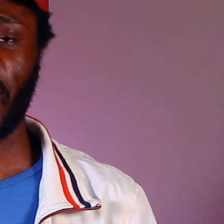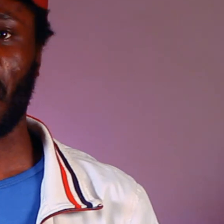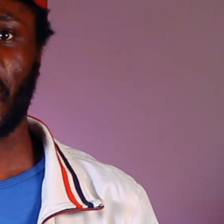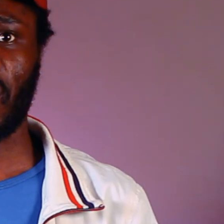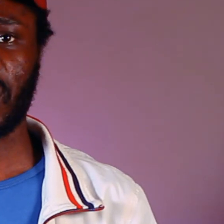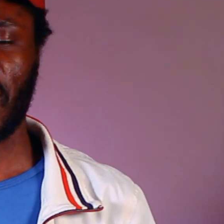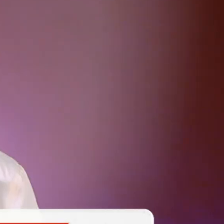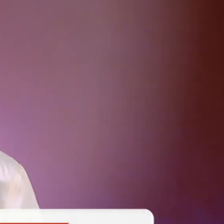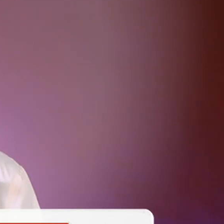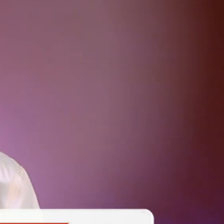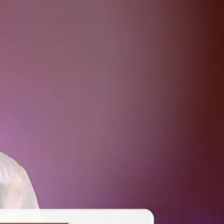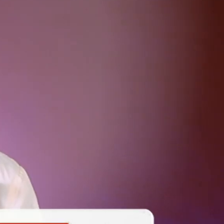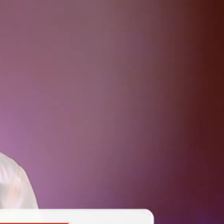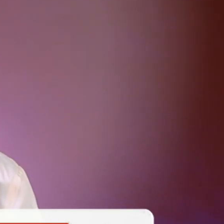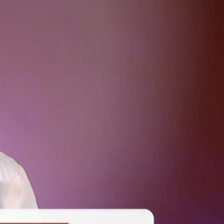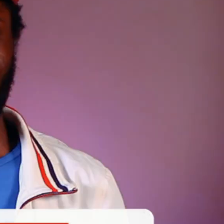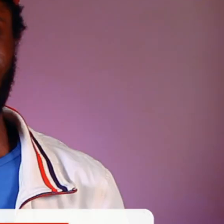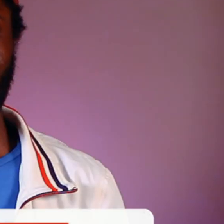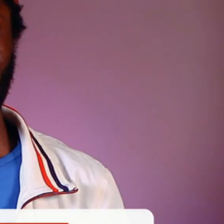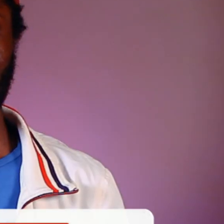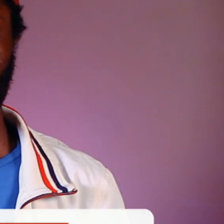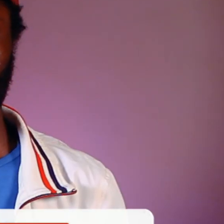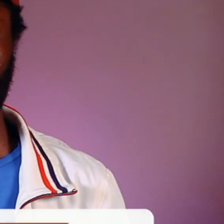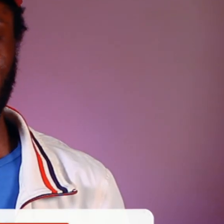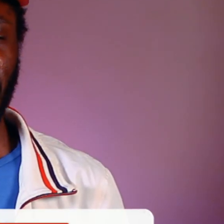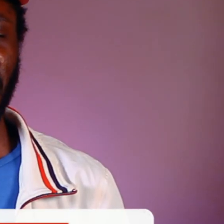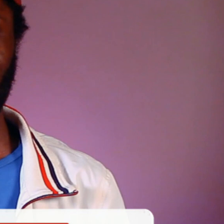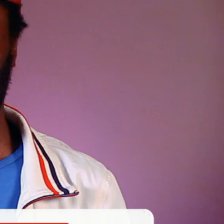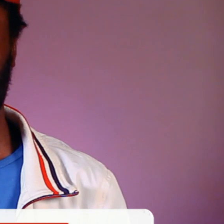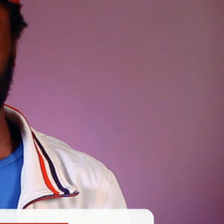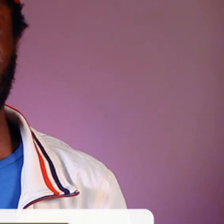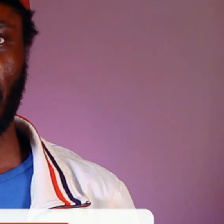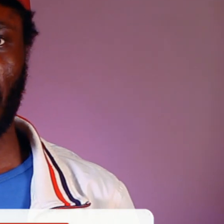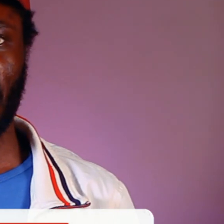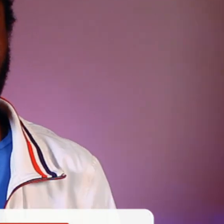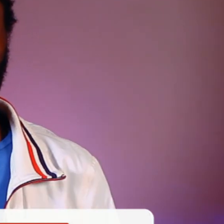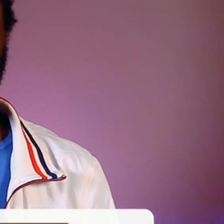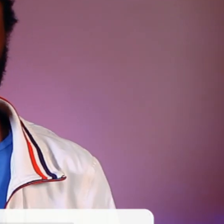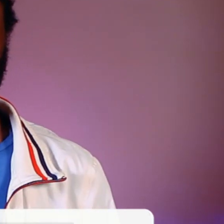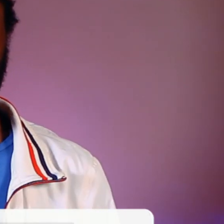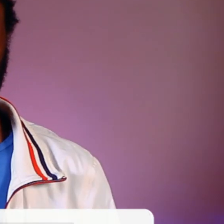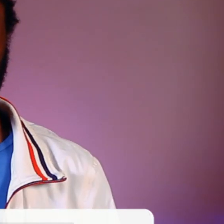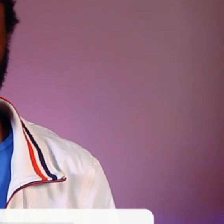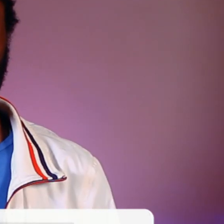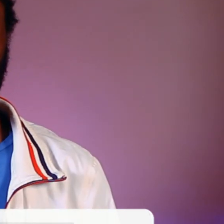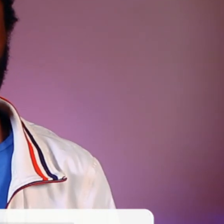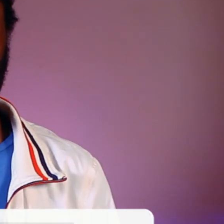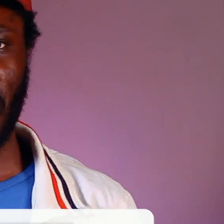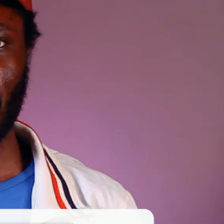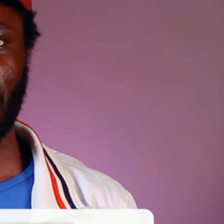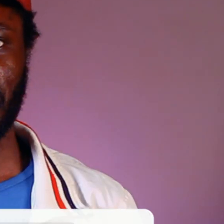for food and agriculture. But before that, please don't forget to like this video. It really helped us grow. Thank you very much for liking.